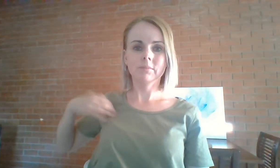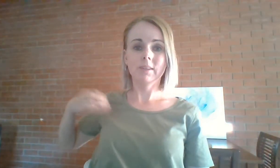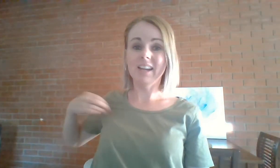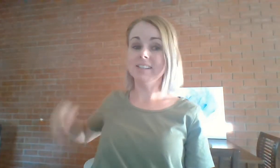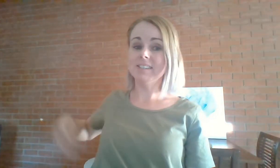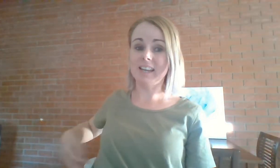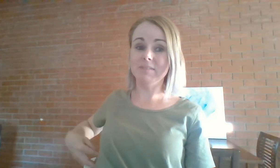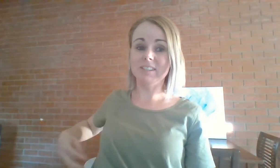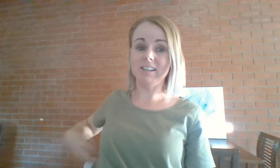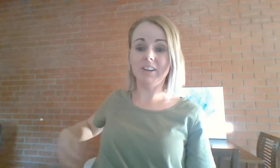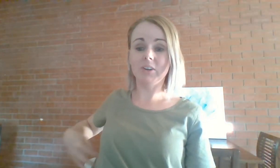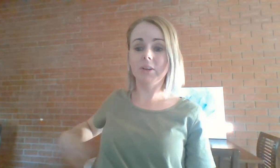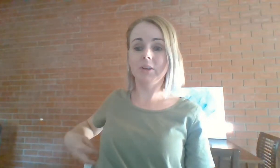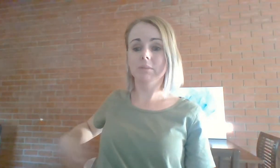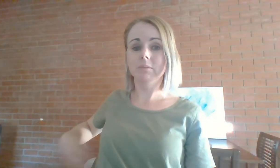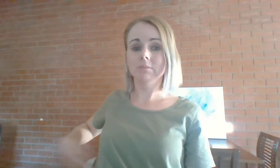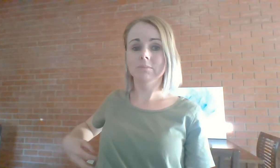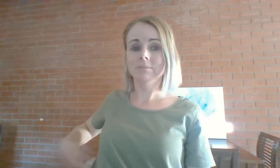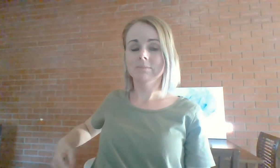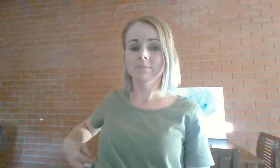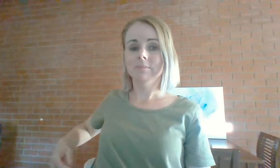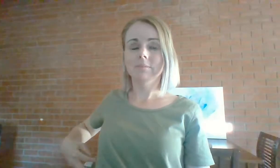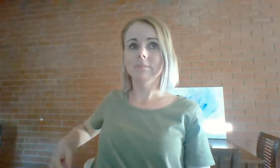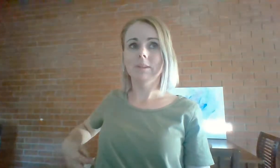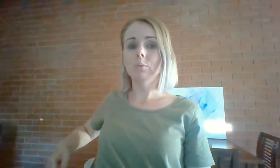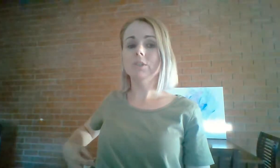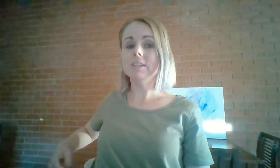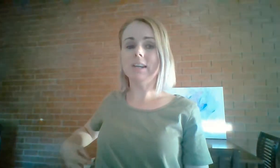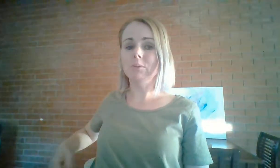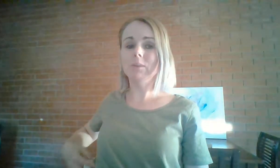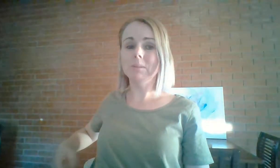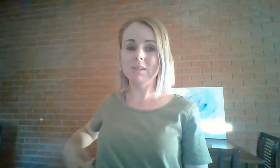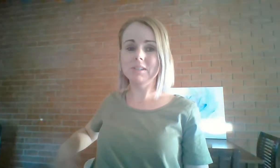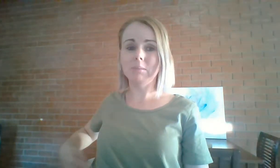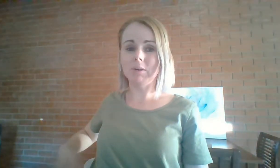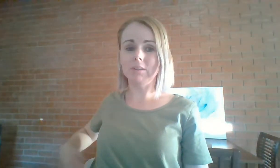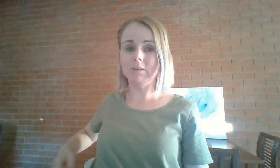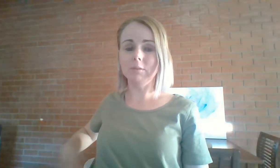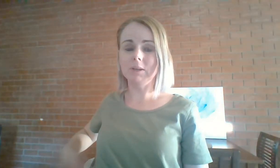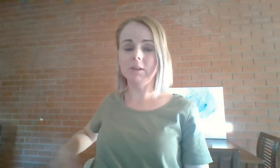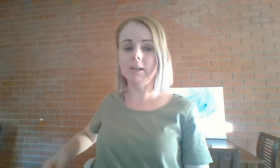And it's safe to let it go. And I want you to take a really big deep breath in for me. Okay.